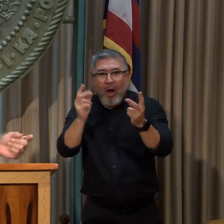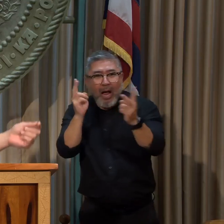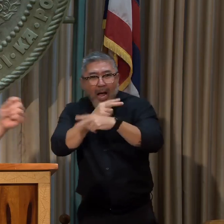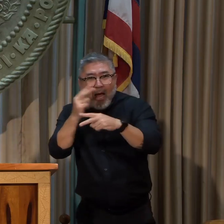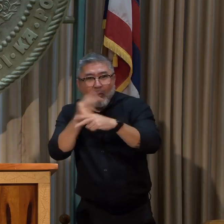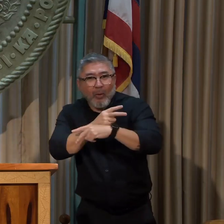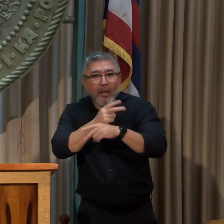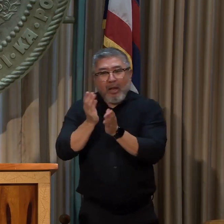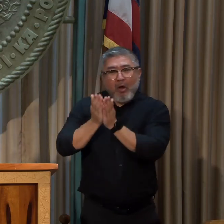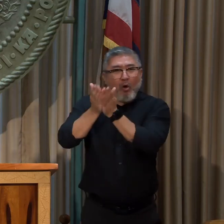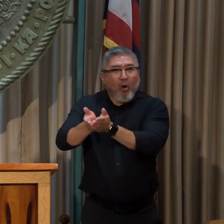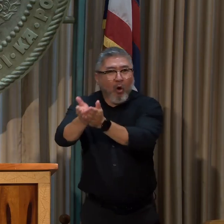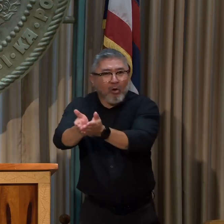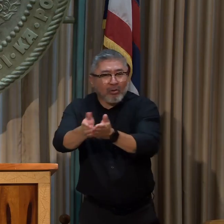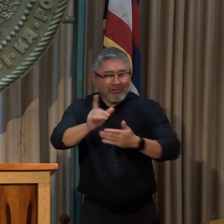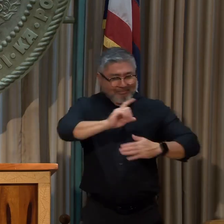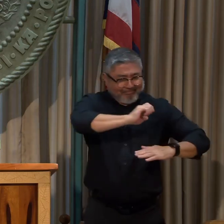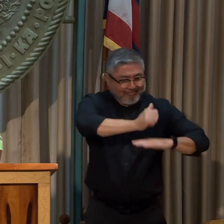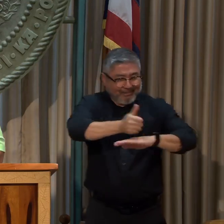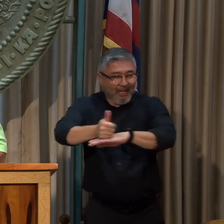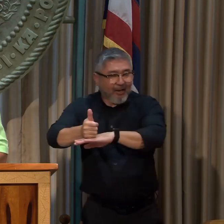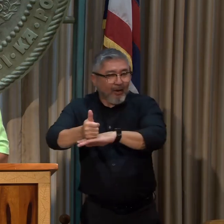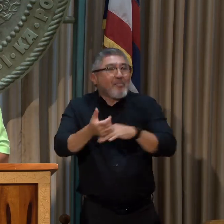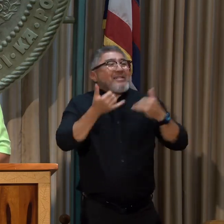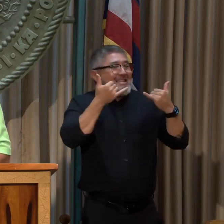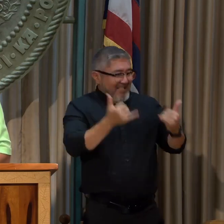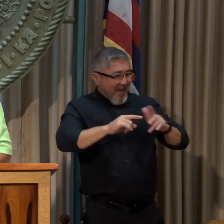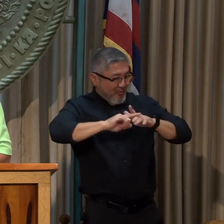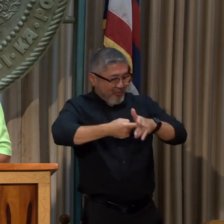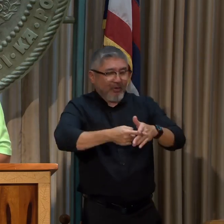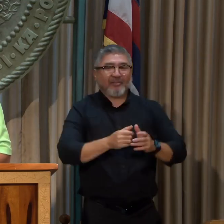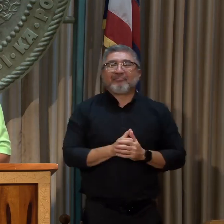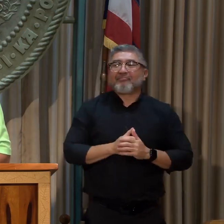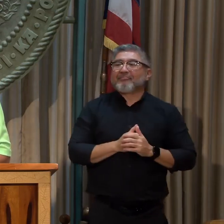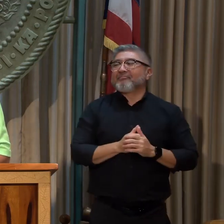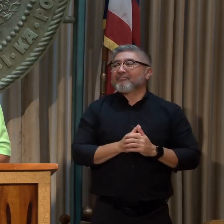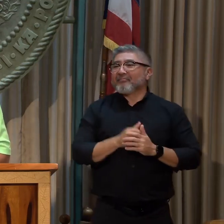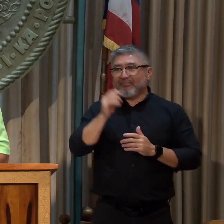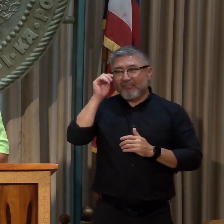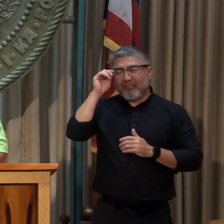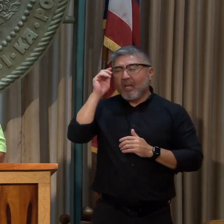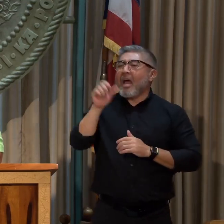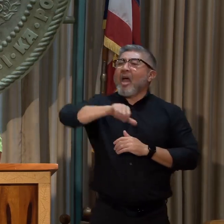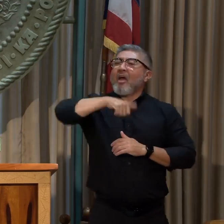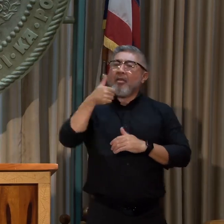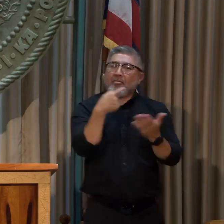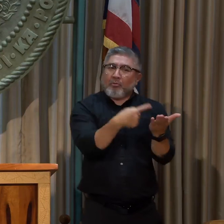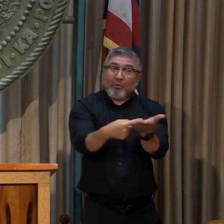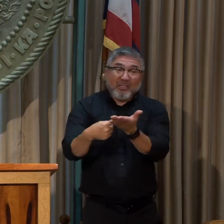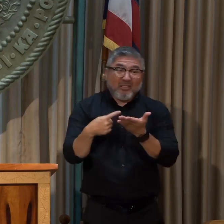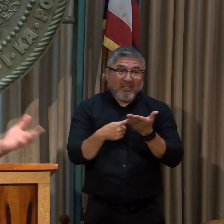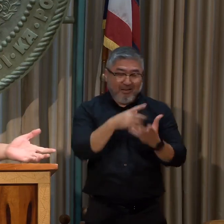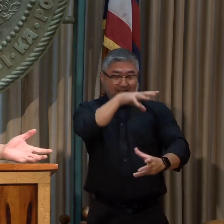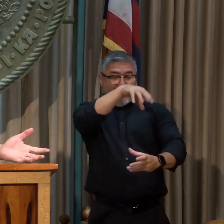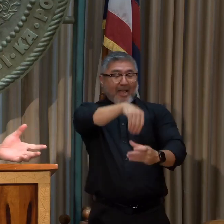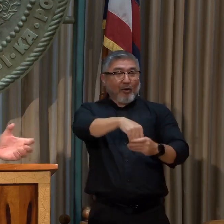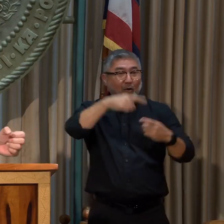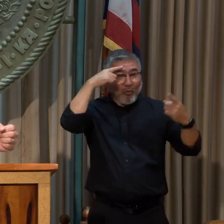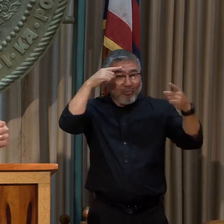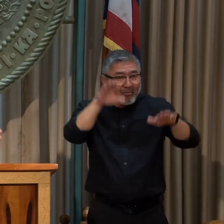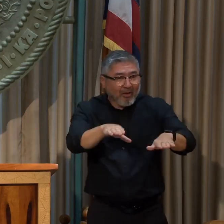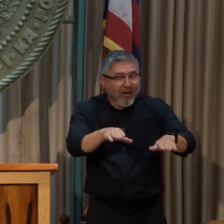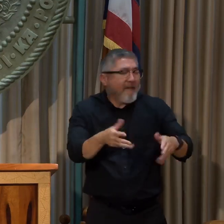all of those started moving forward already. The additional units that were talked about as part of the settlement are already set.